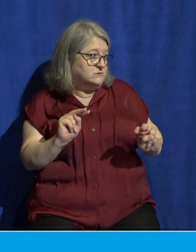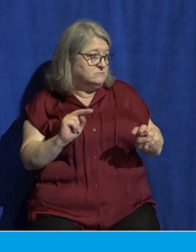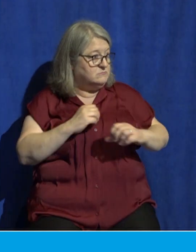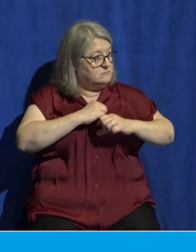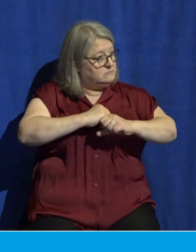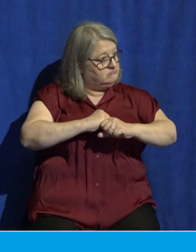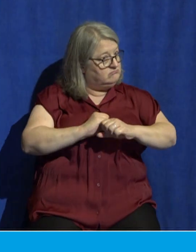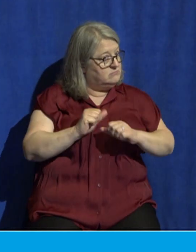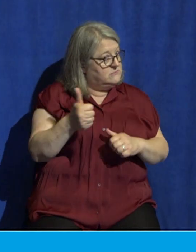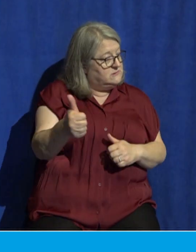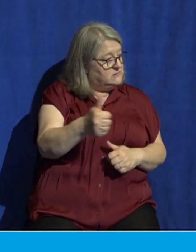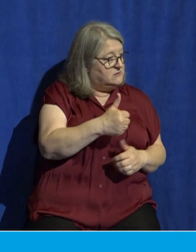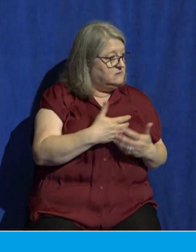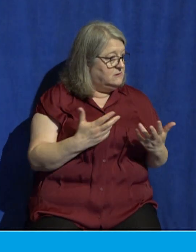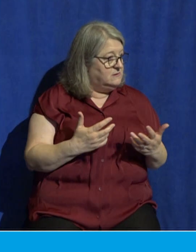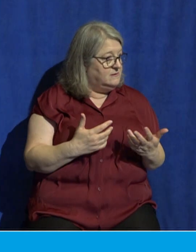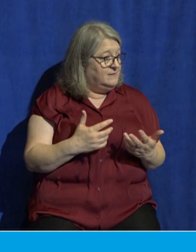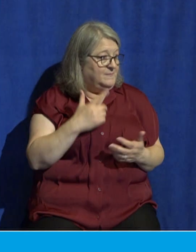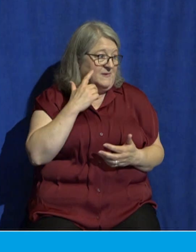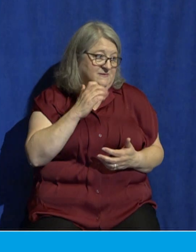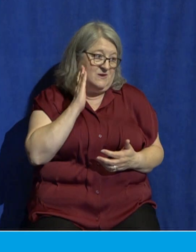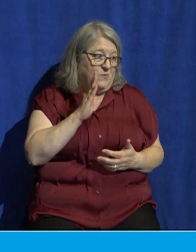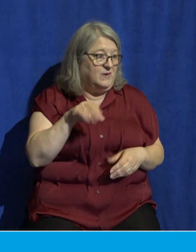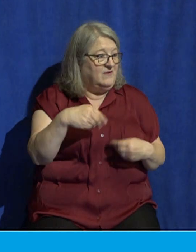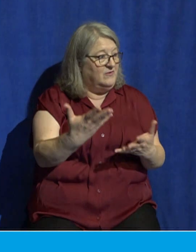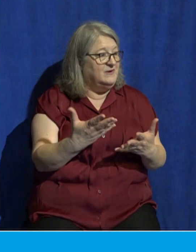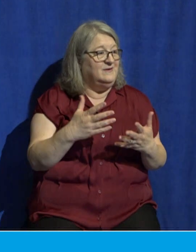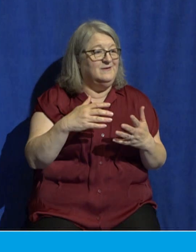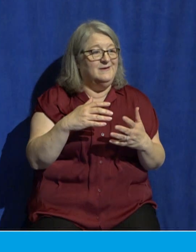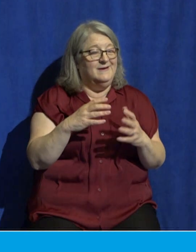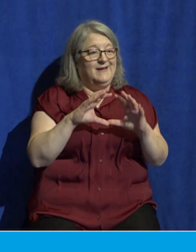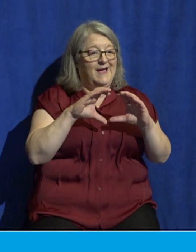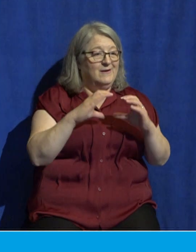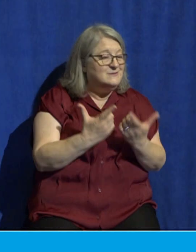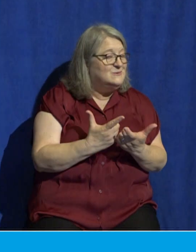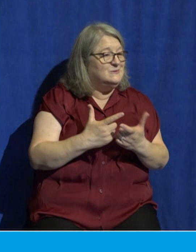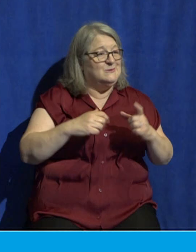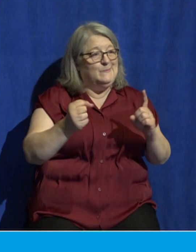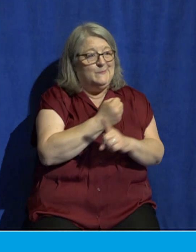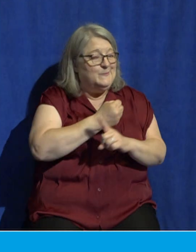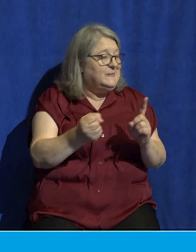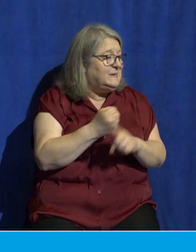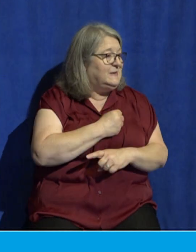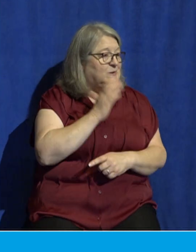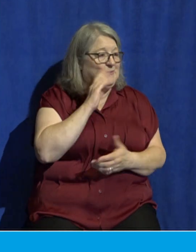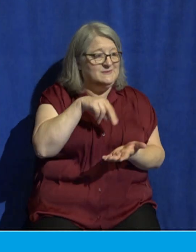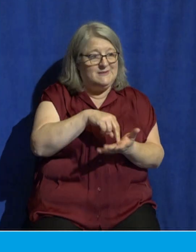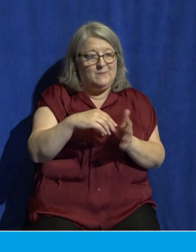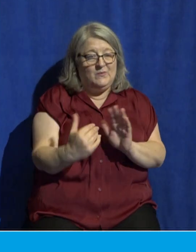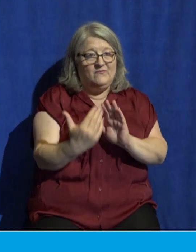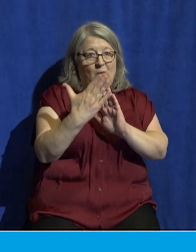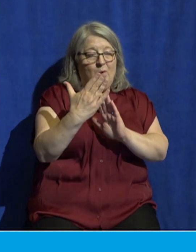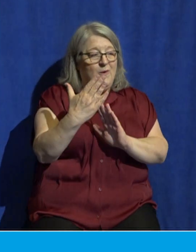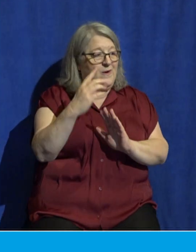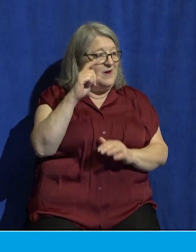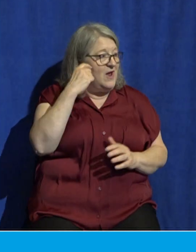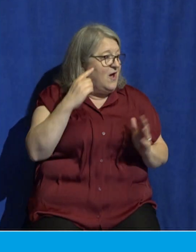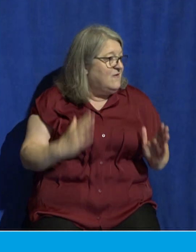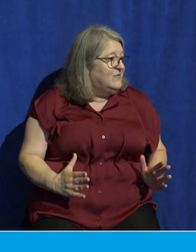For they will deliver you over to councils, and you'll be beaten in synagogues, and you will stand before governors and kings for my sake to bear witness